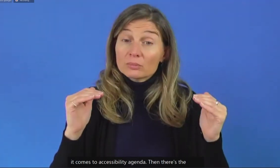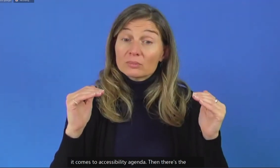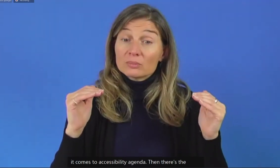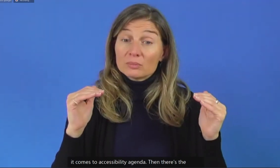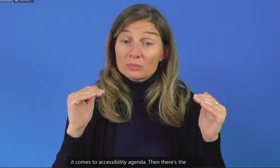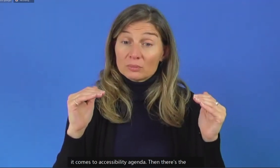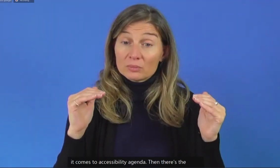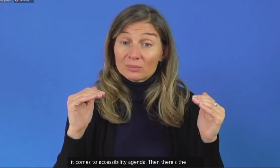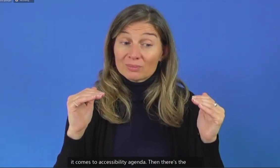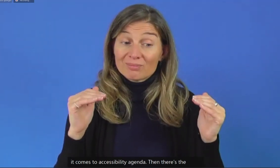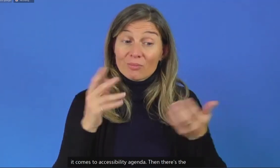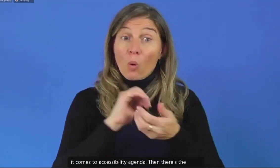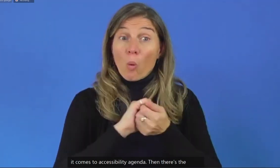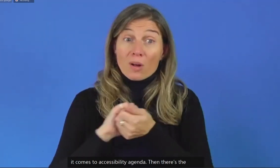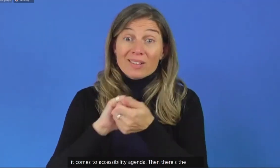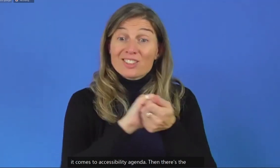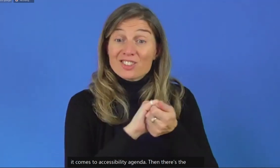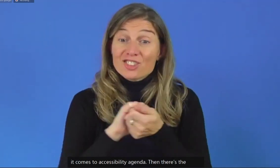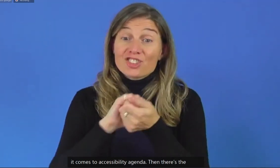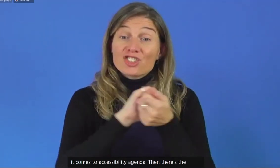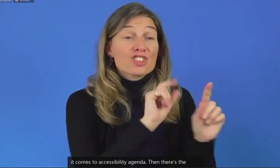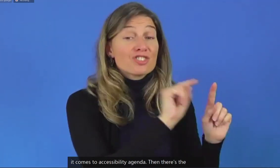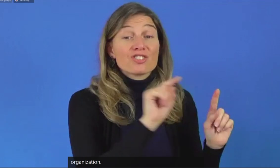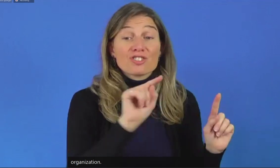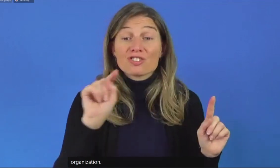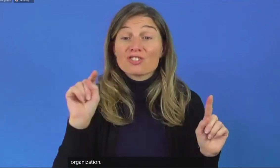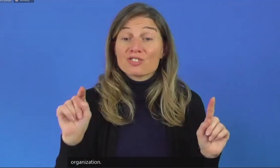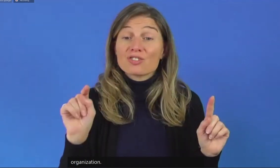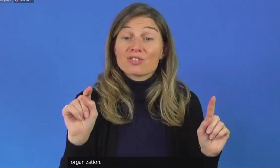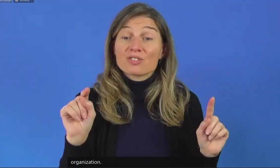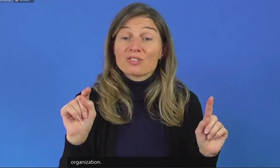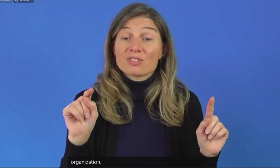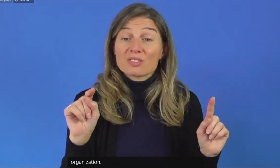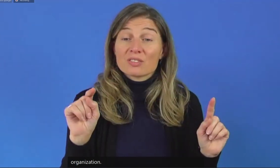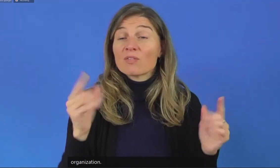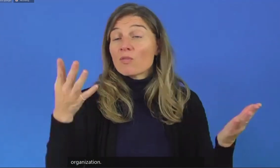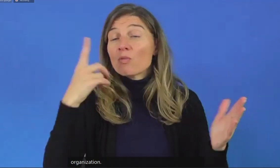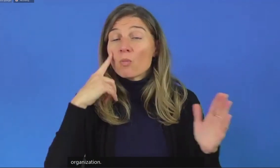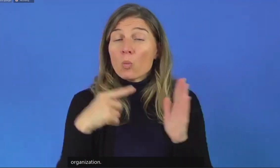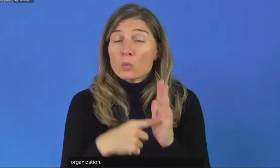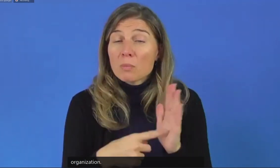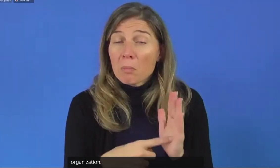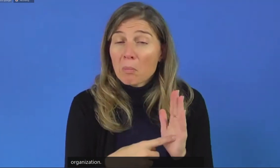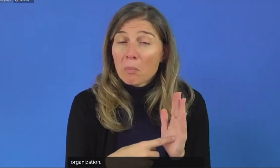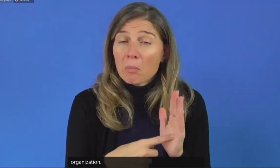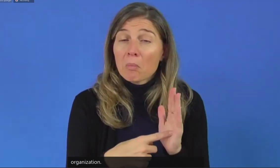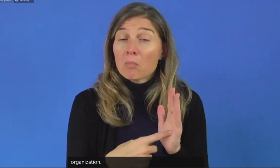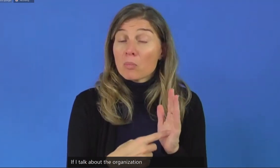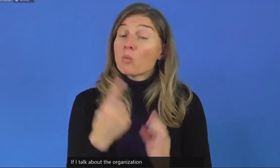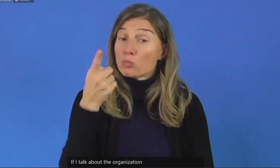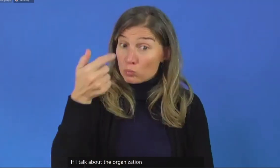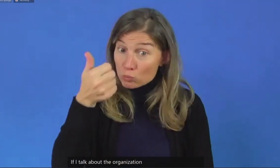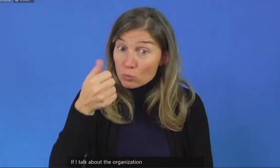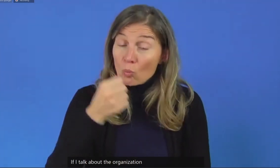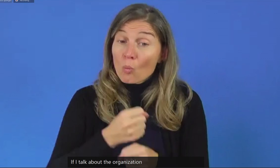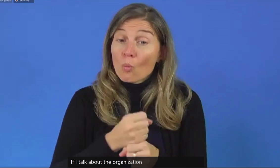the I-Star organization. There has been a lot of good work done by the by these